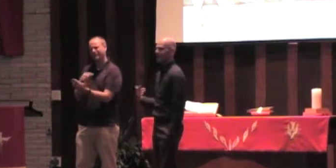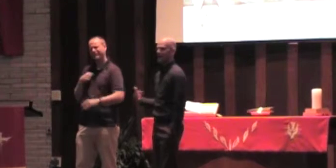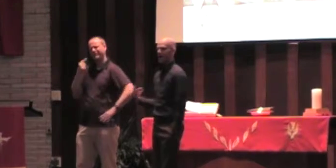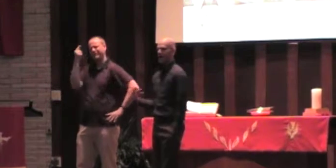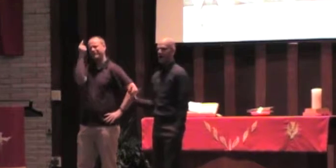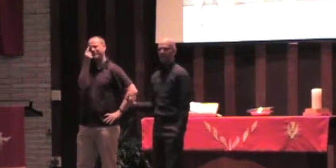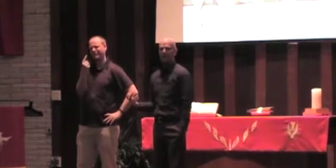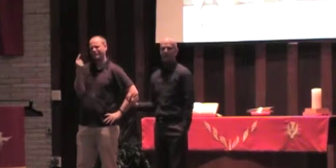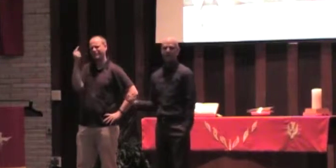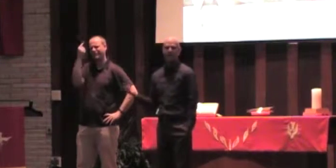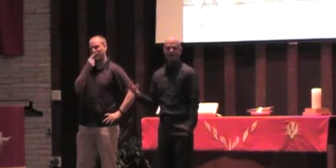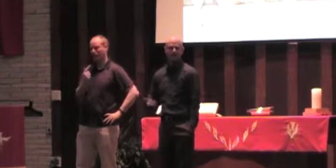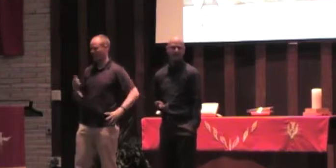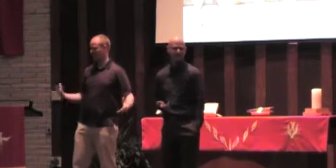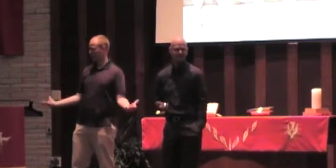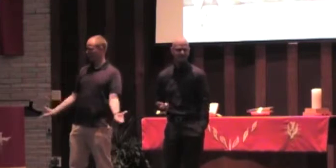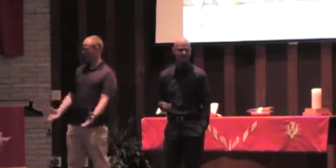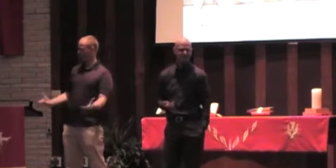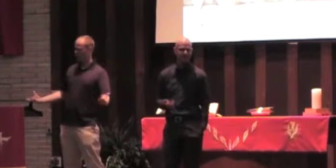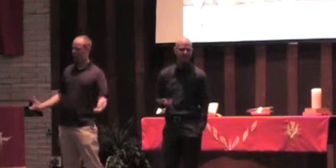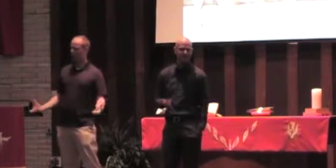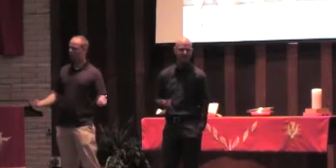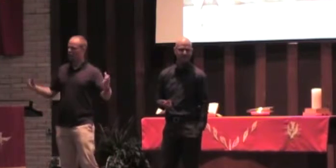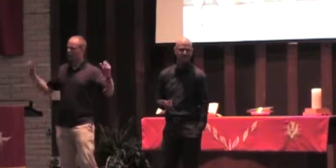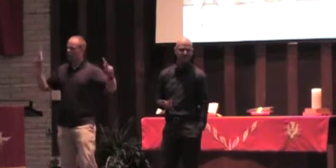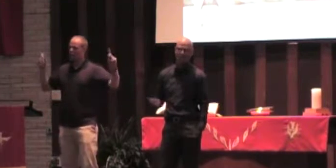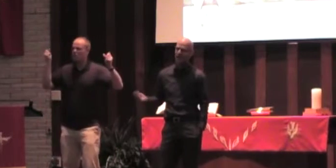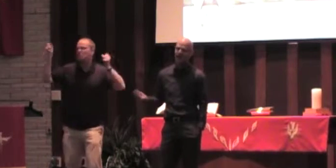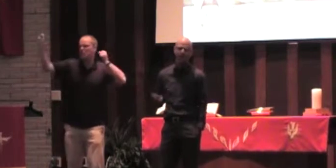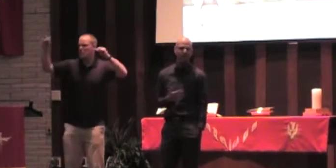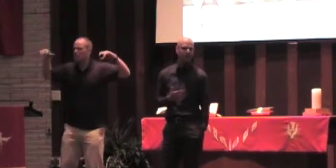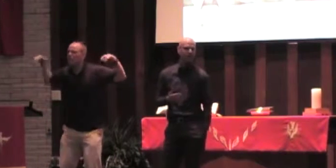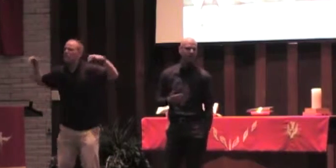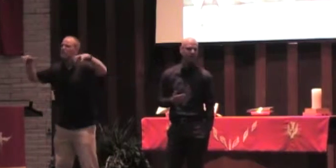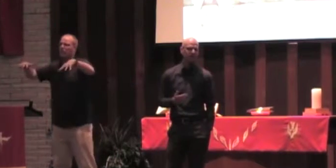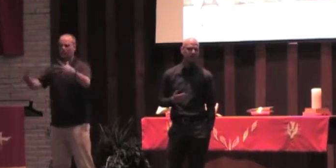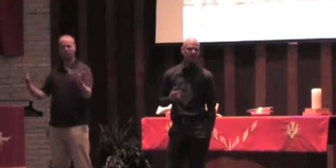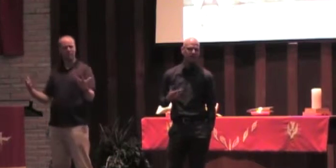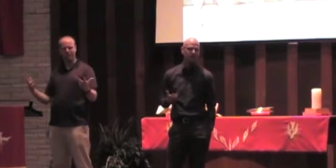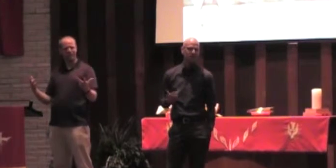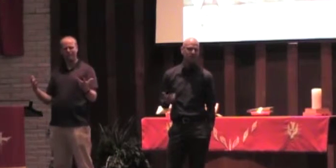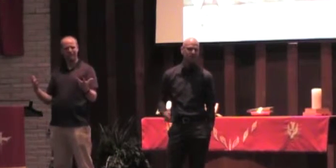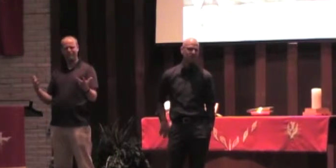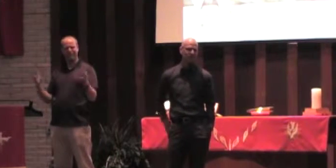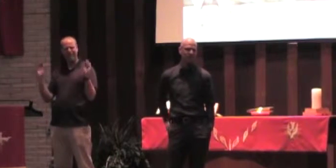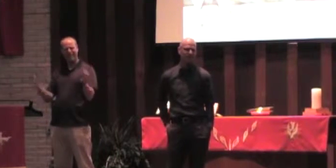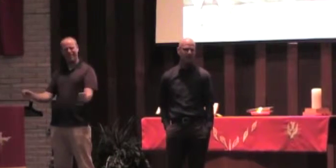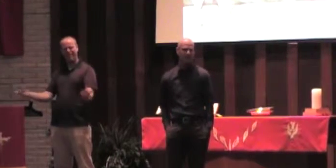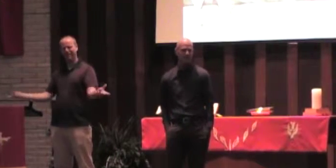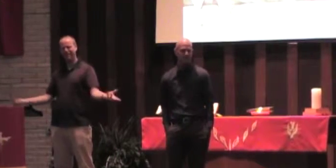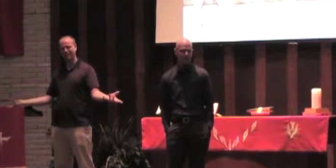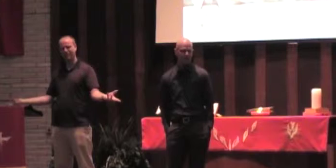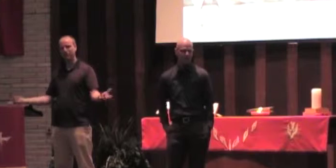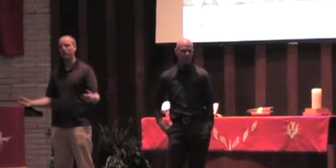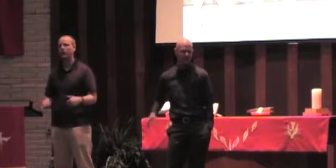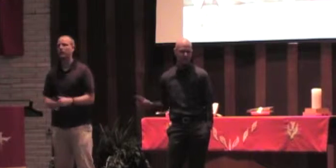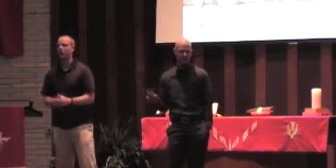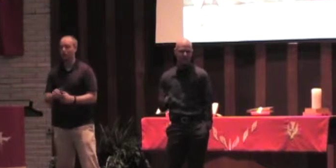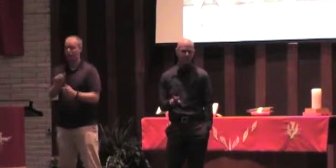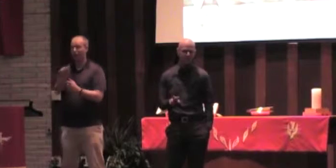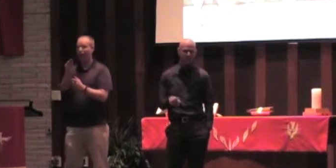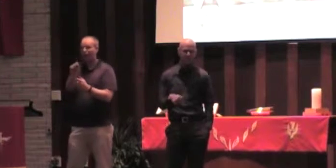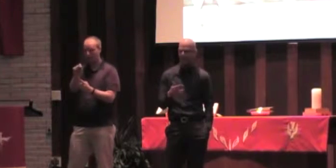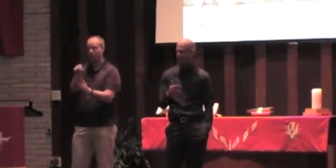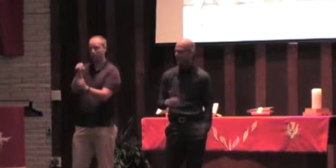why does that not happen here? You read Acts, and actually this was somewhat of a pattern for Paul. Just